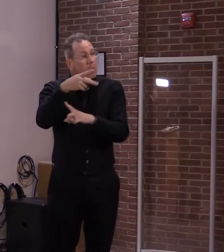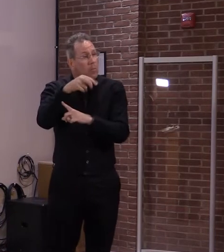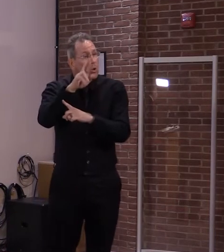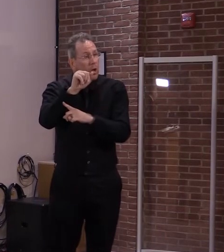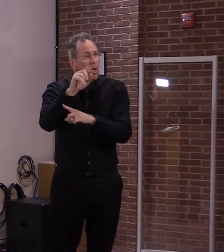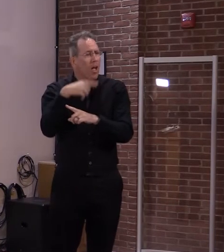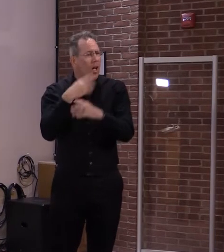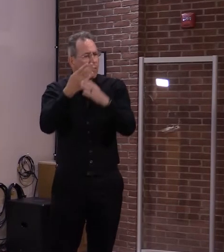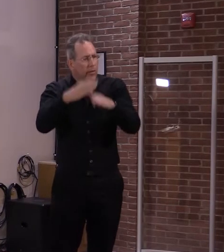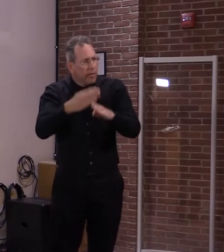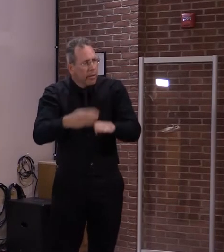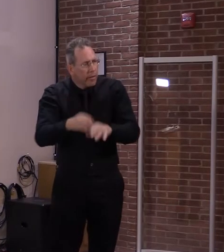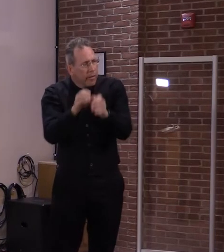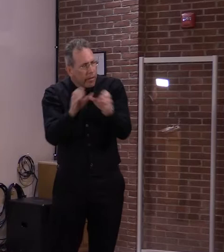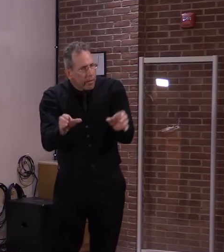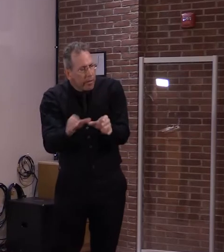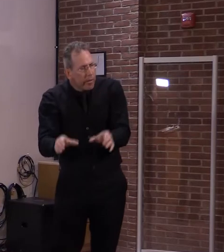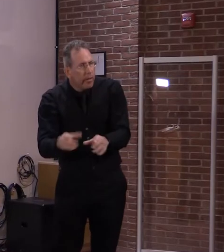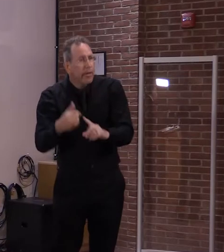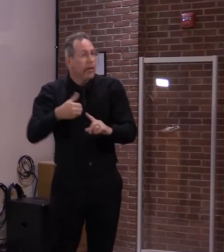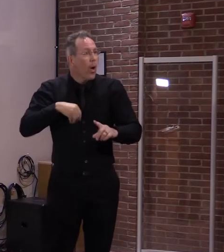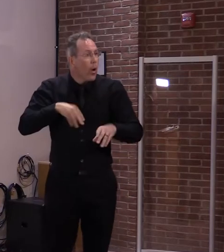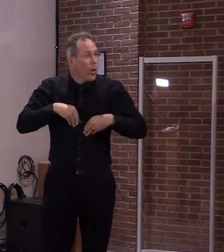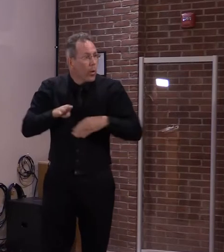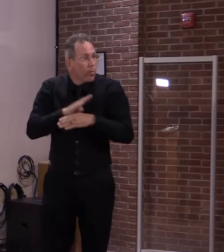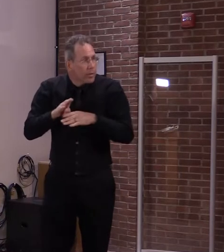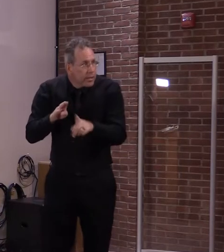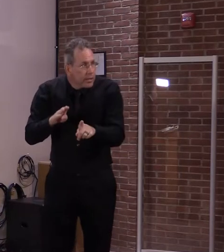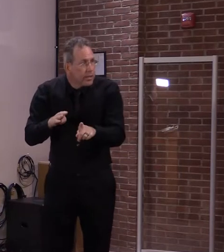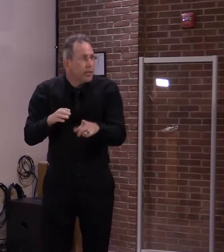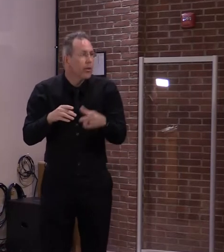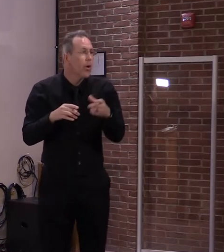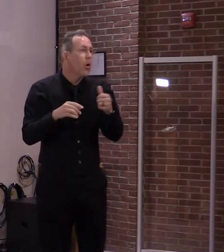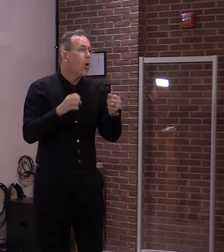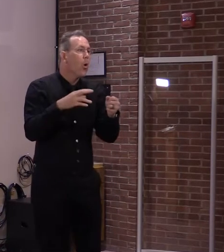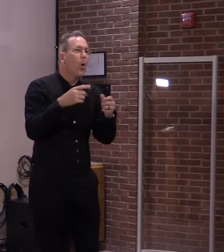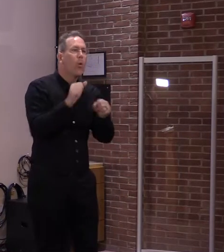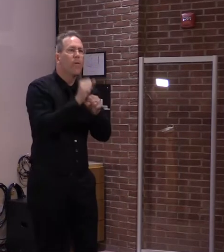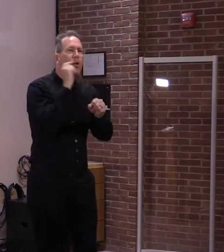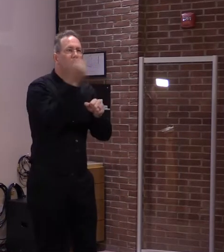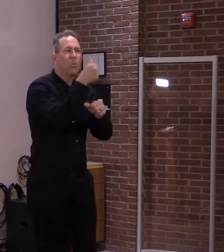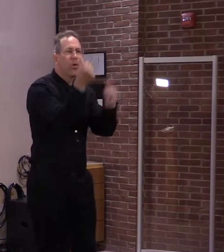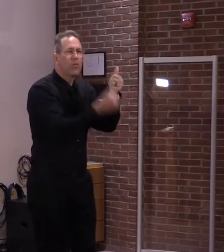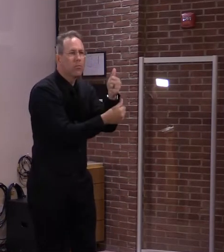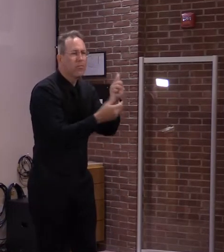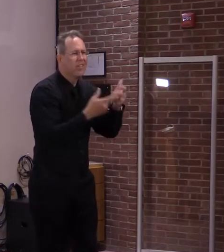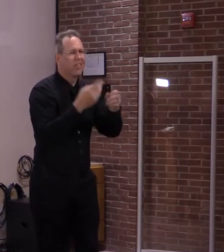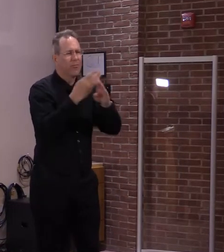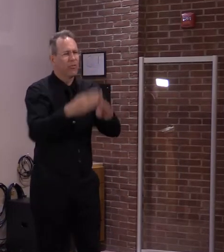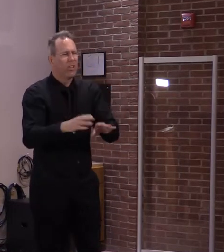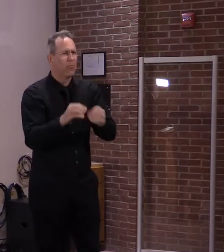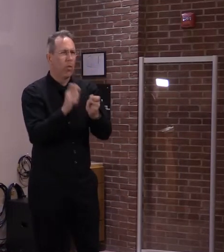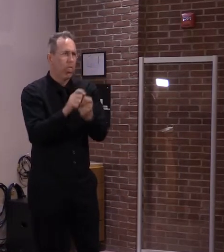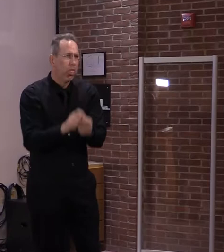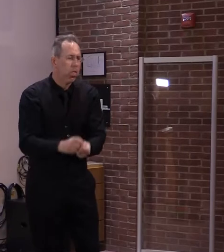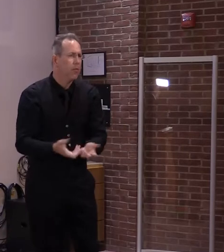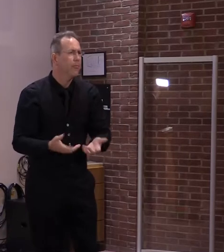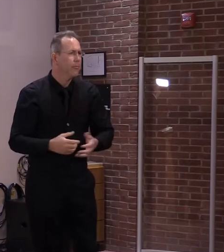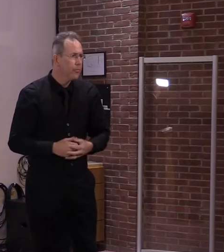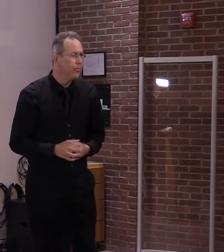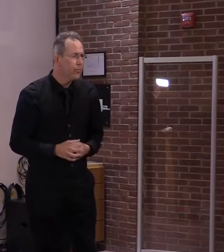or self-employed versus, you know, whether they fall under a different designation. So it sounds like